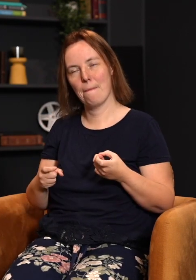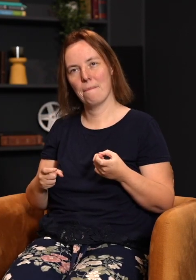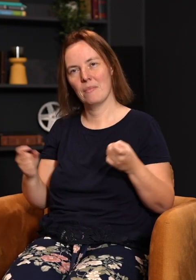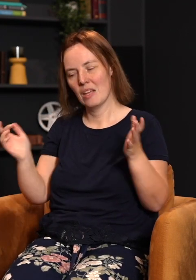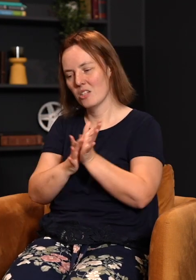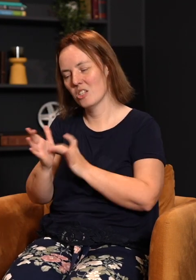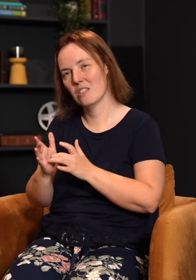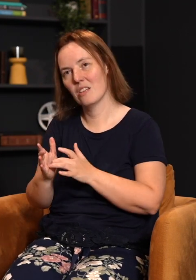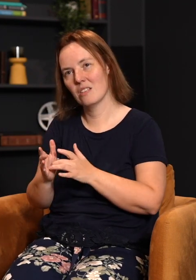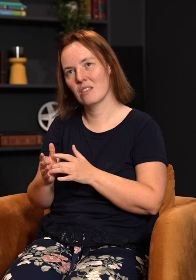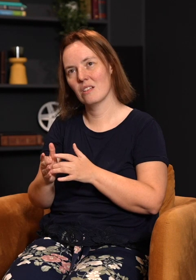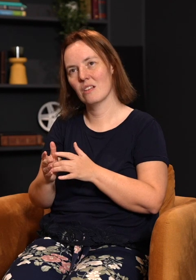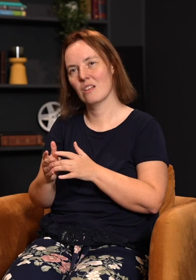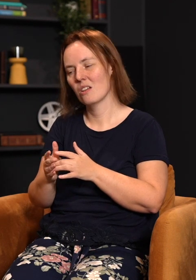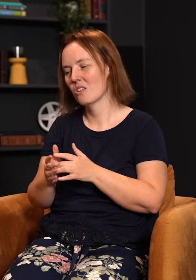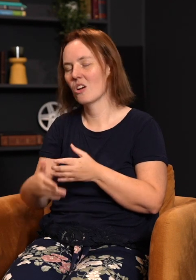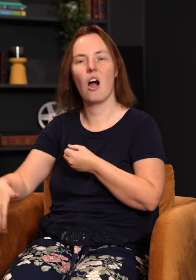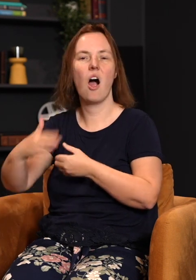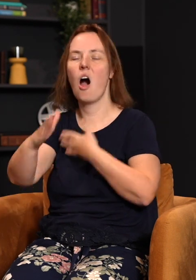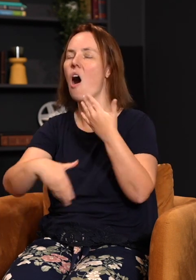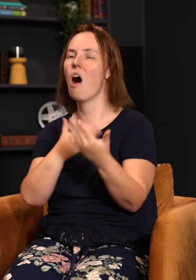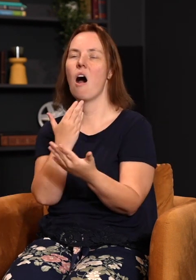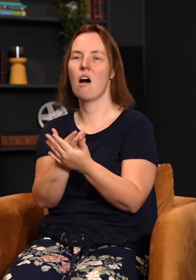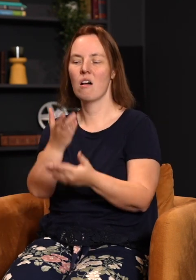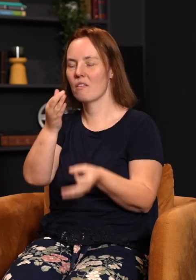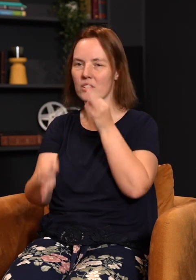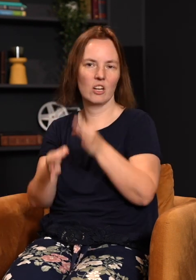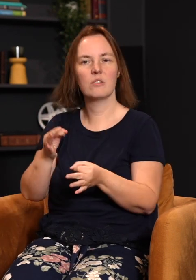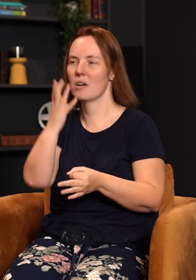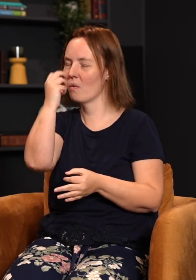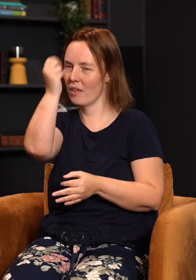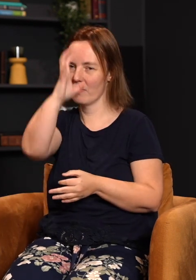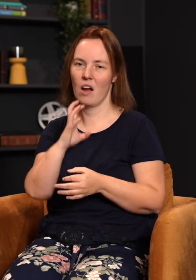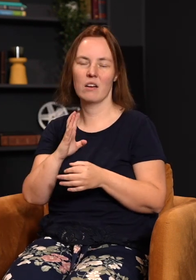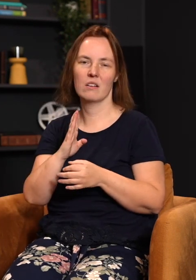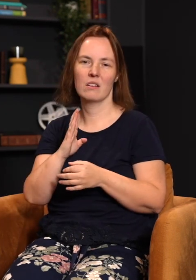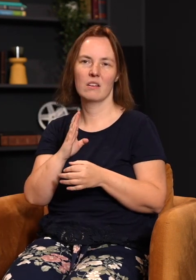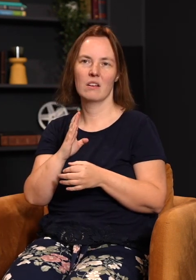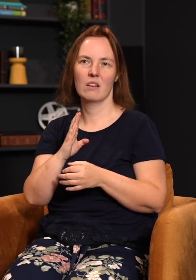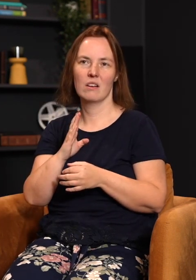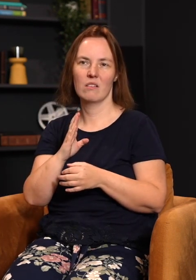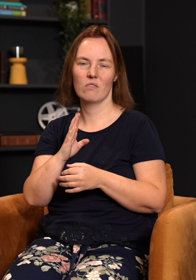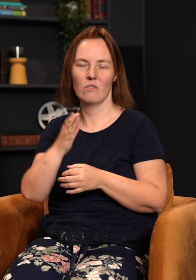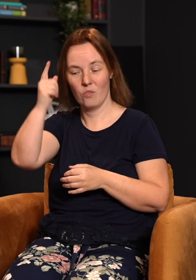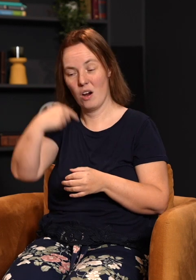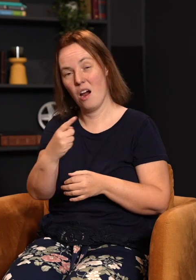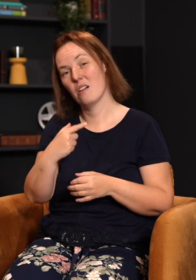That's what happened. Jesus took the full force of the judgment and the wrath of God on our sin. That's pretty